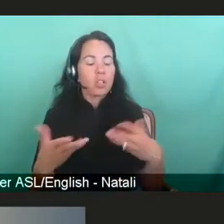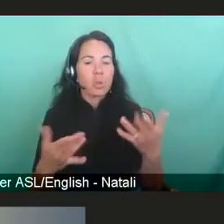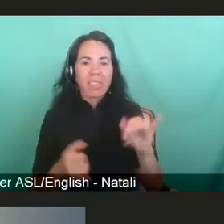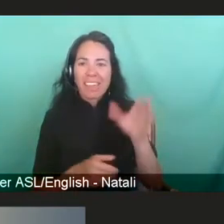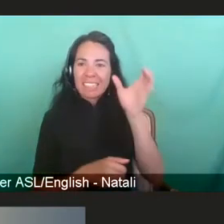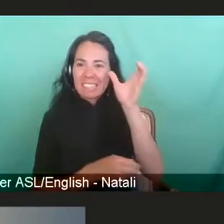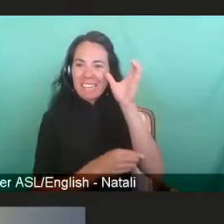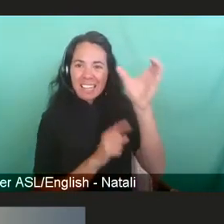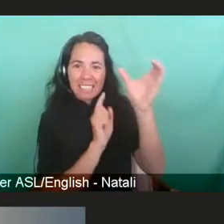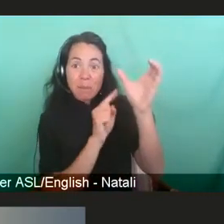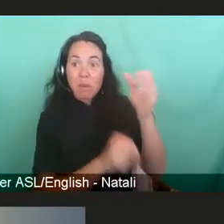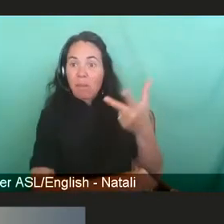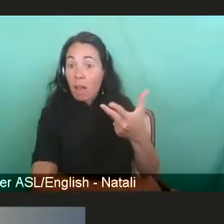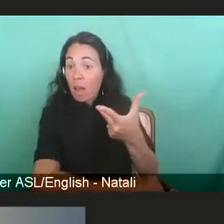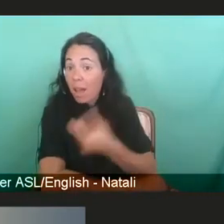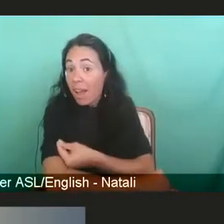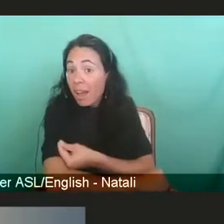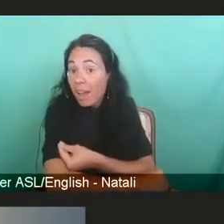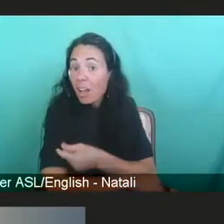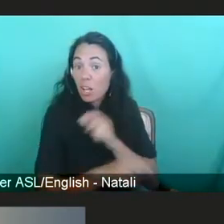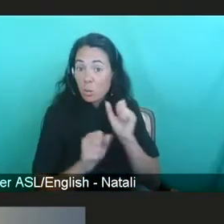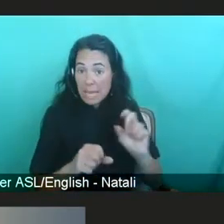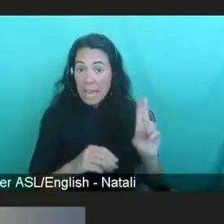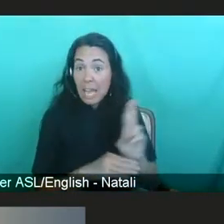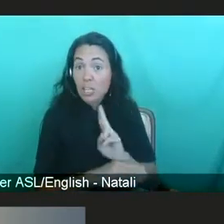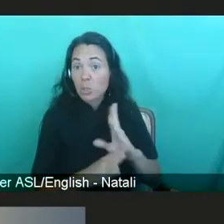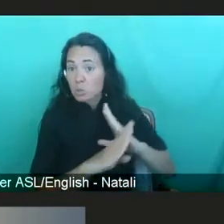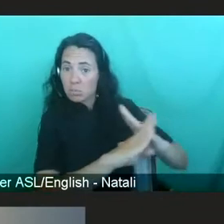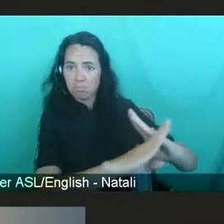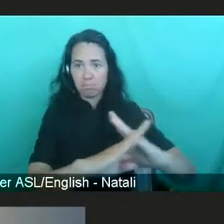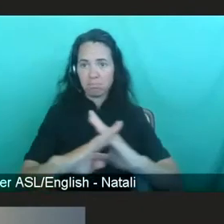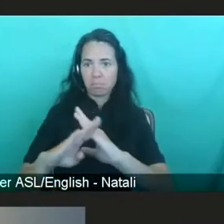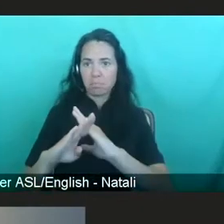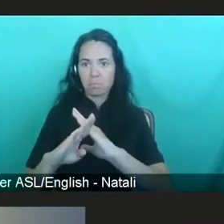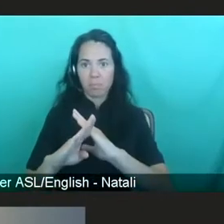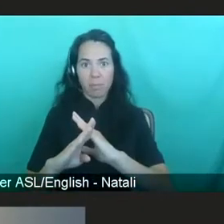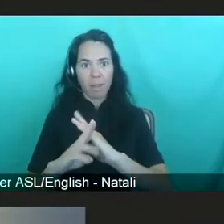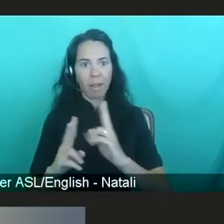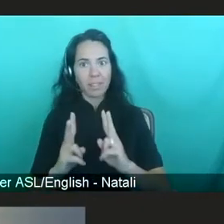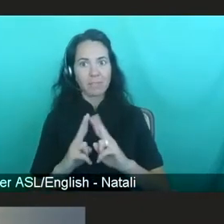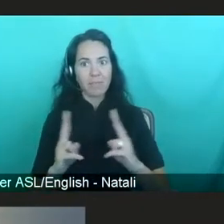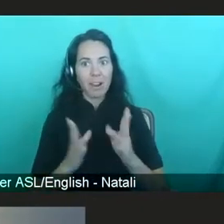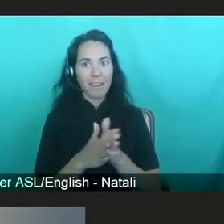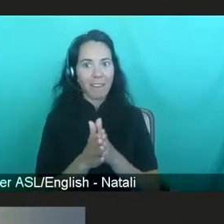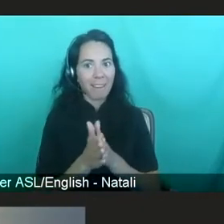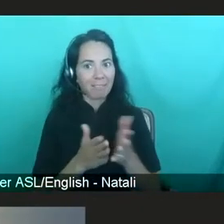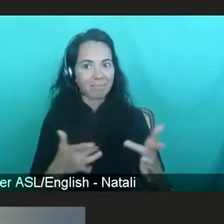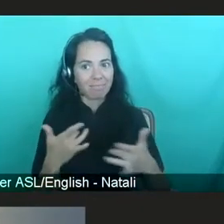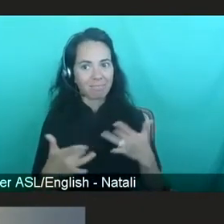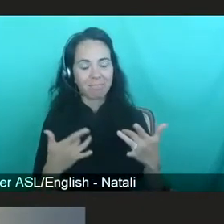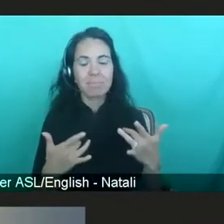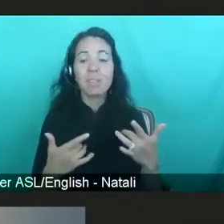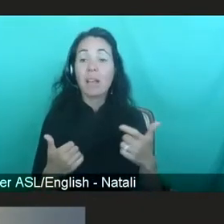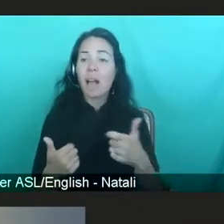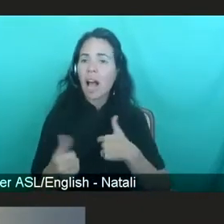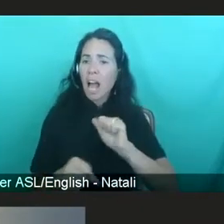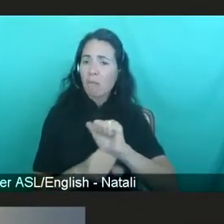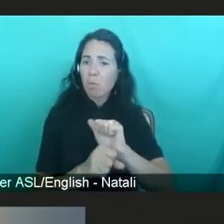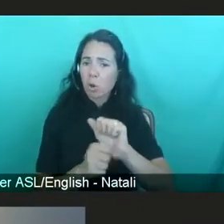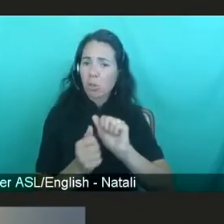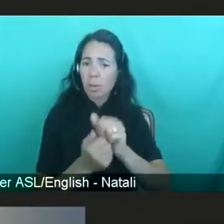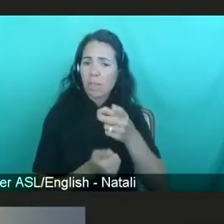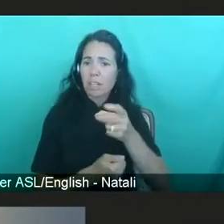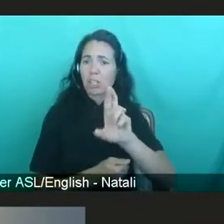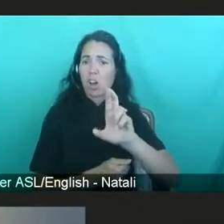vaccine that we could use has incredible appeal. So, I've had the pleasure of working with Dr. Stephan Wallace in